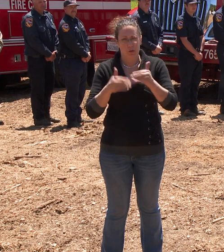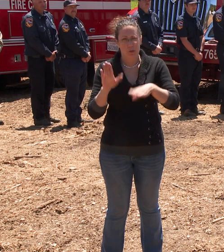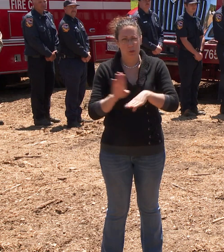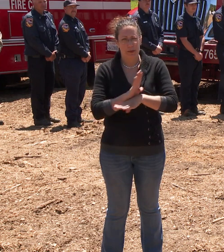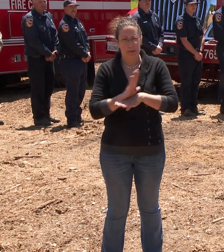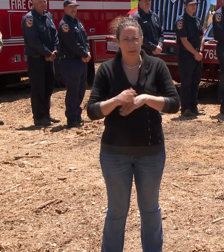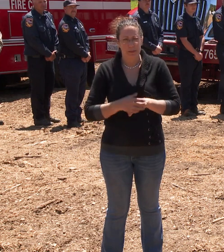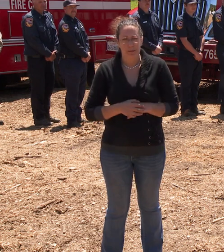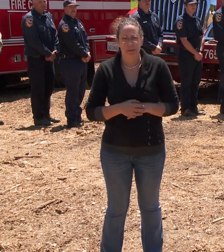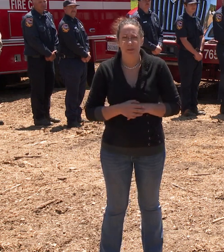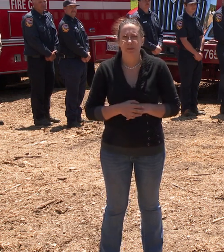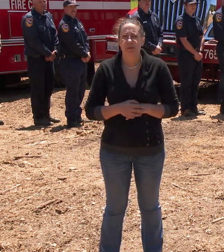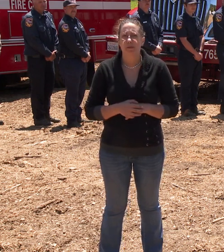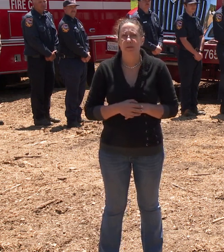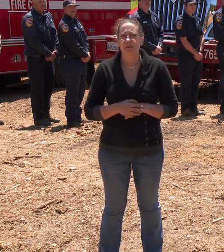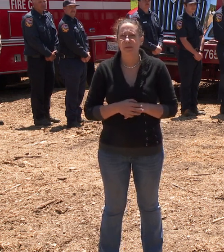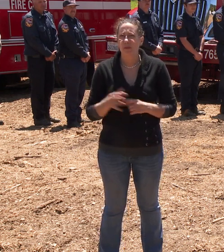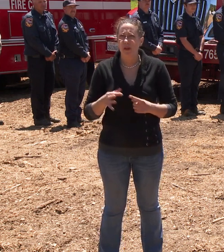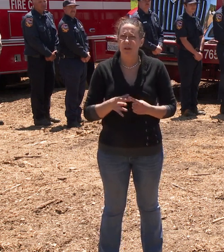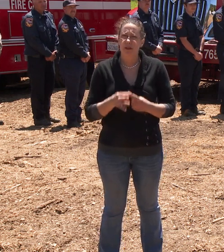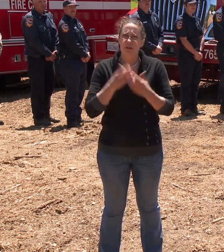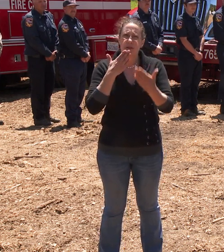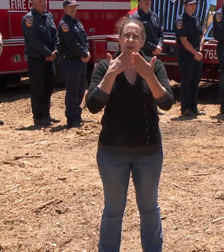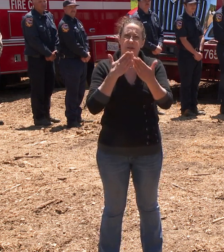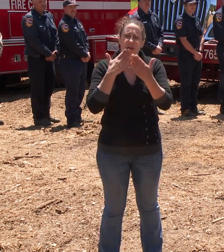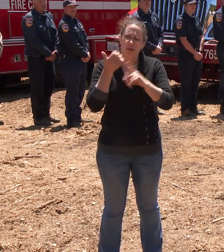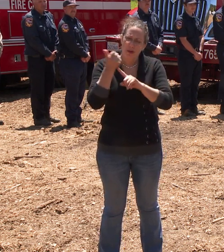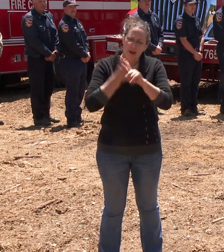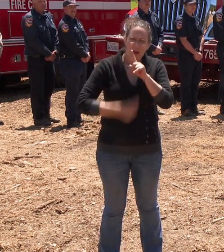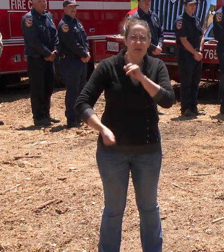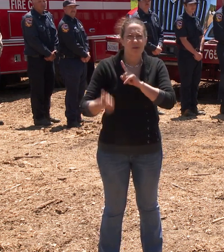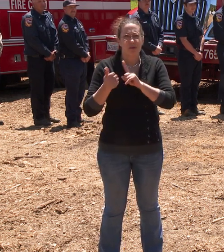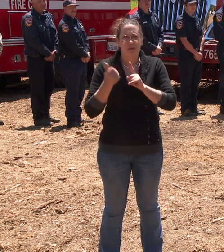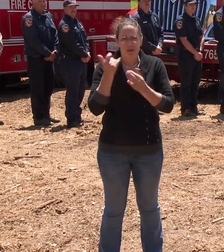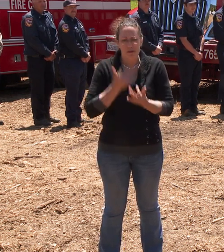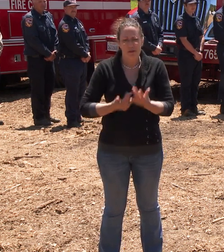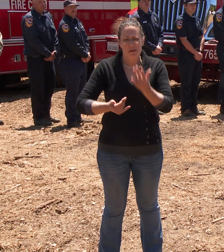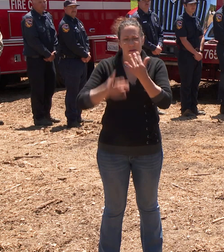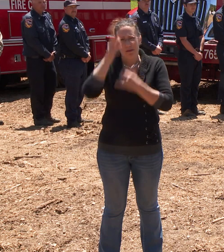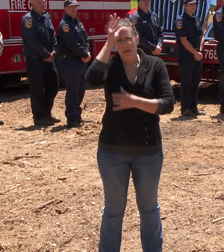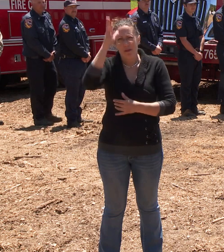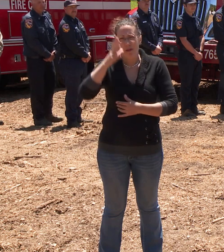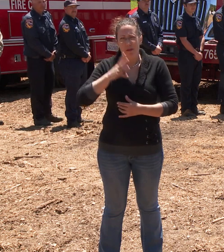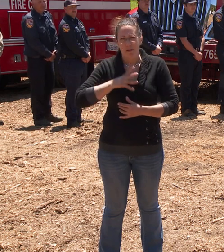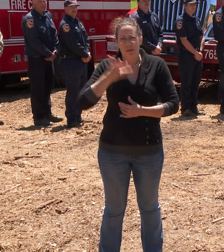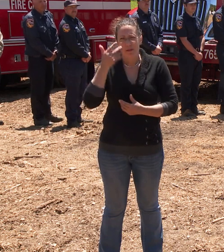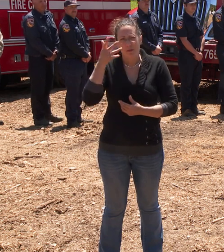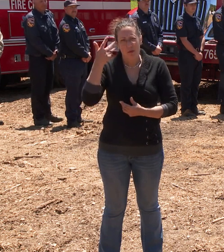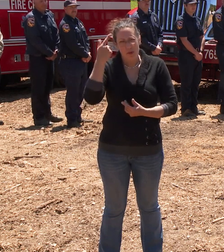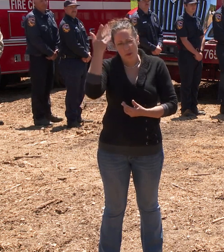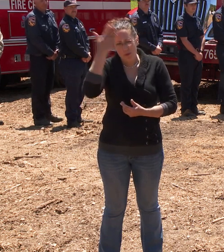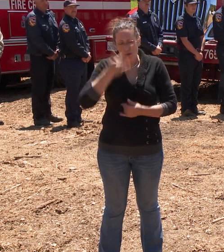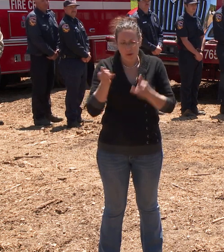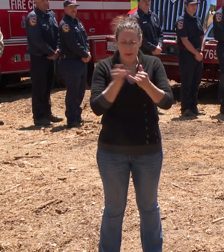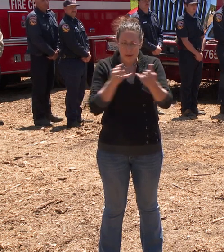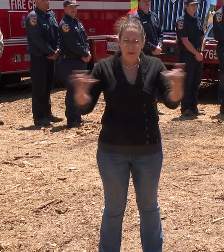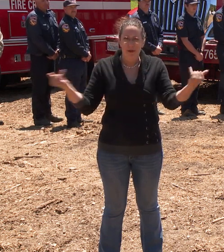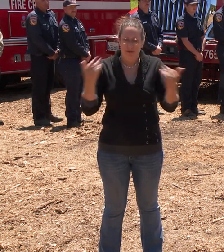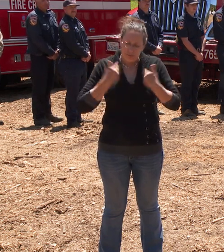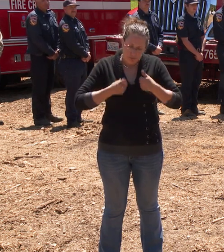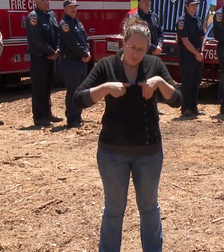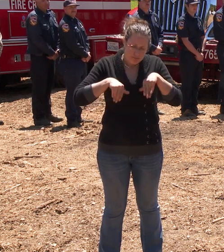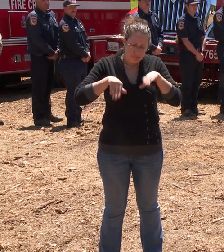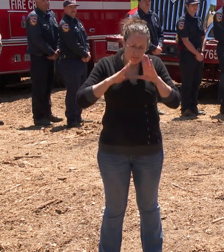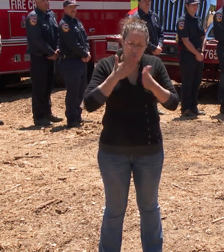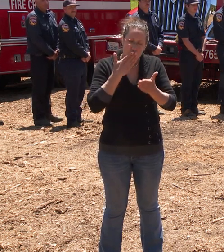And I want to especially thank all of our firefighters who are on the front lines for the sacrifices they make in committing a